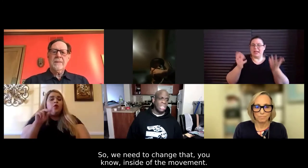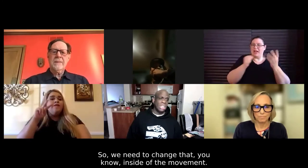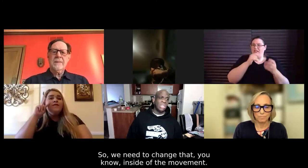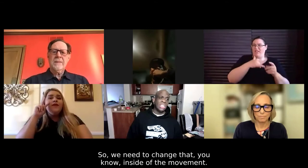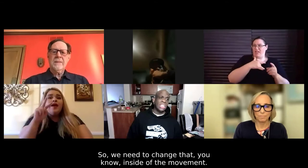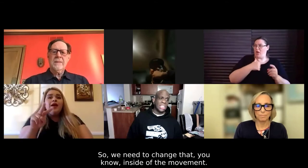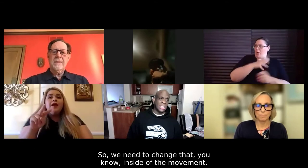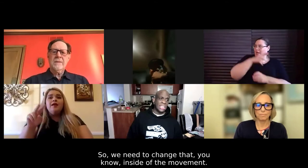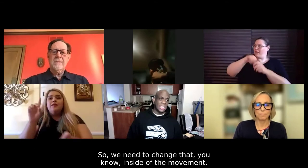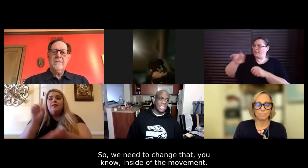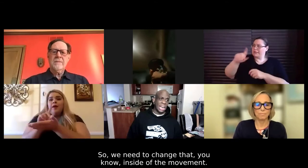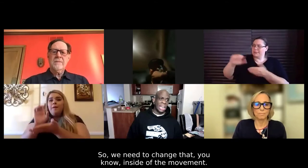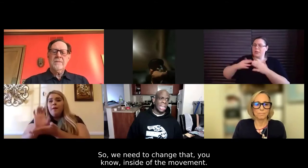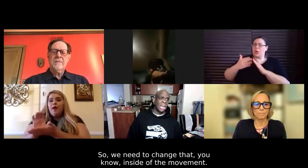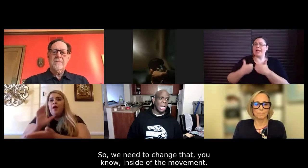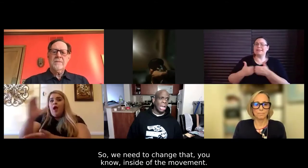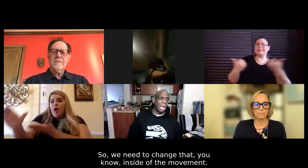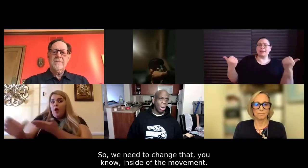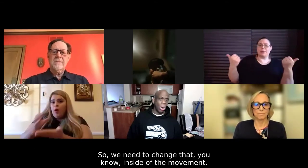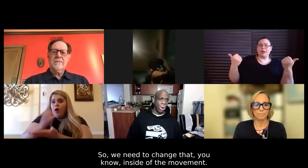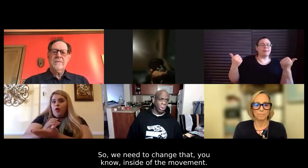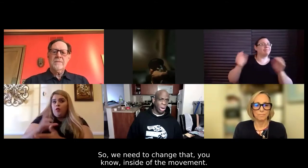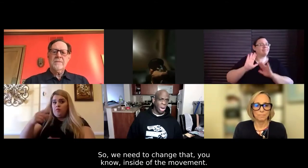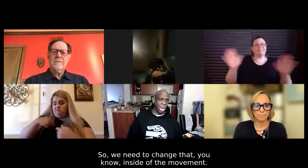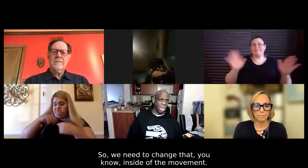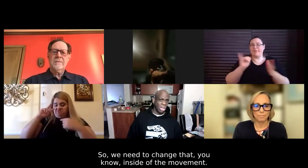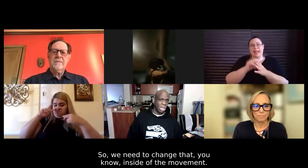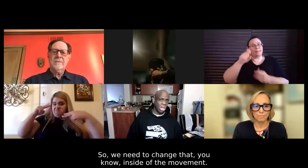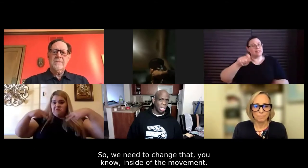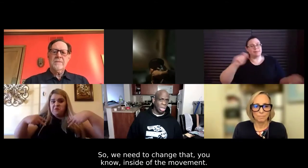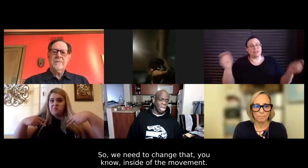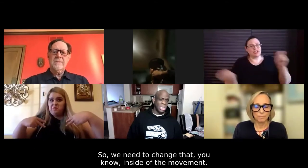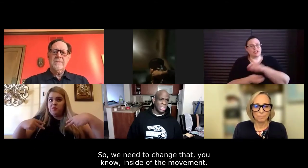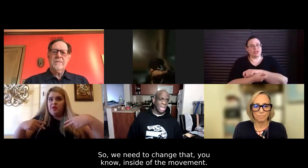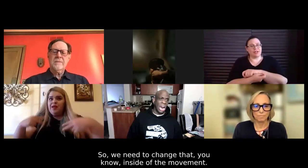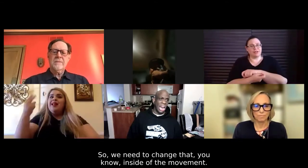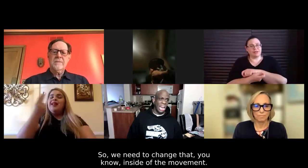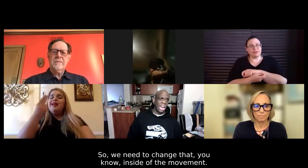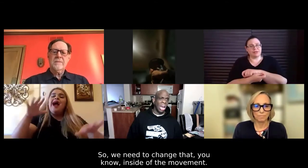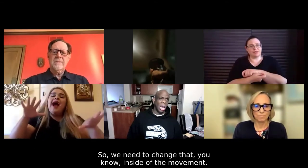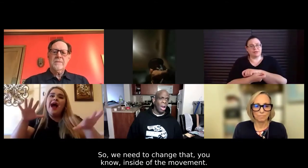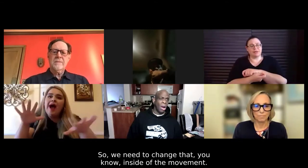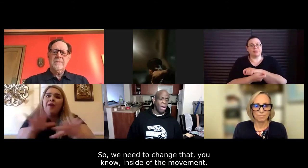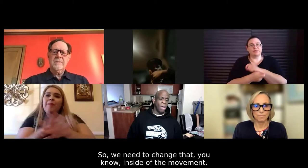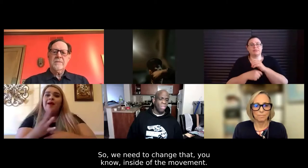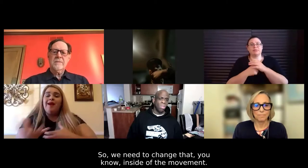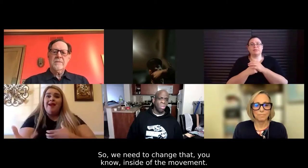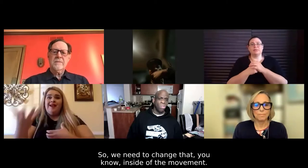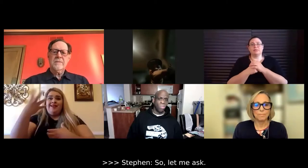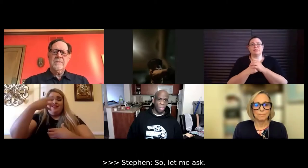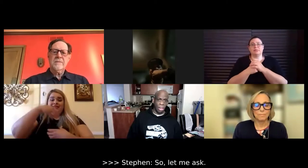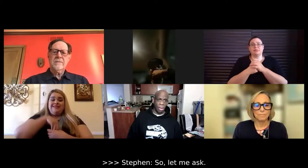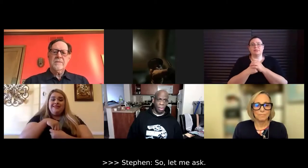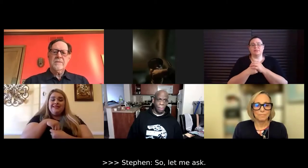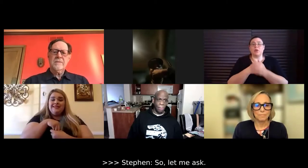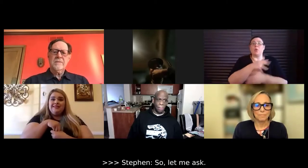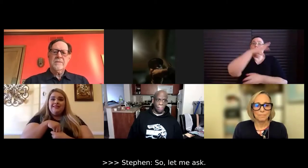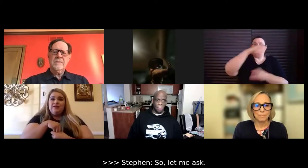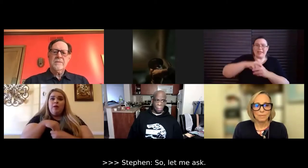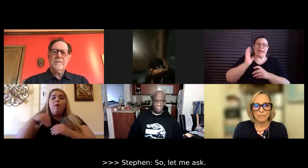So, we need to change that, you know, inside of the movement.